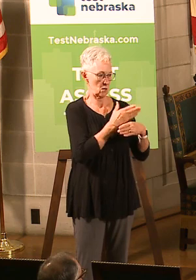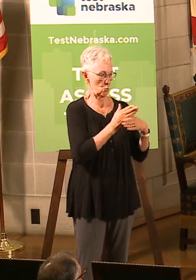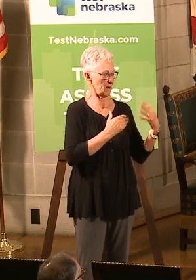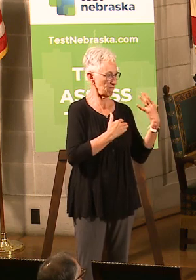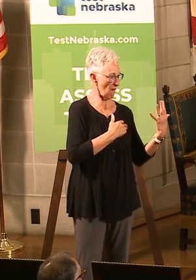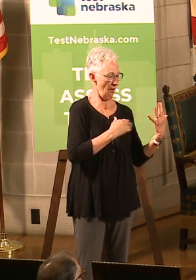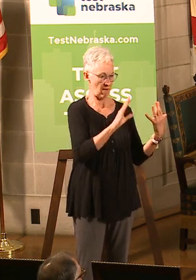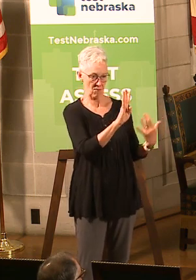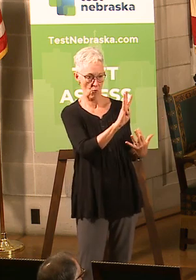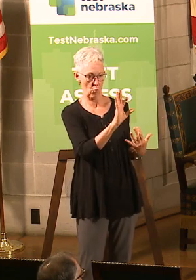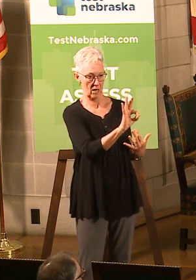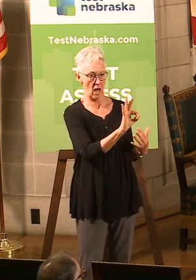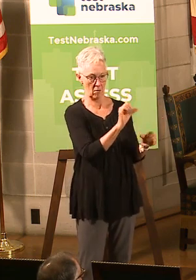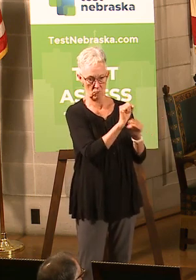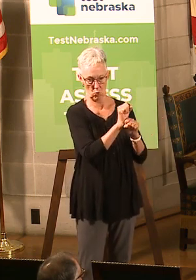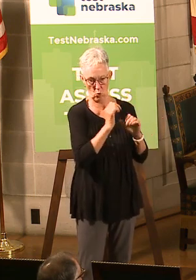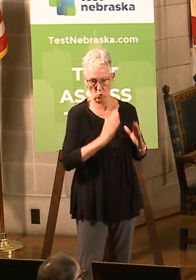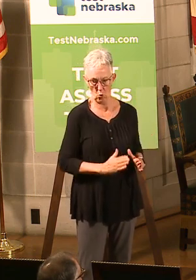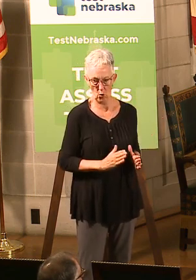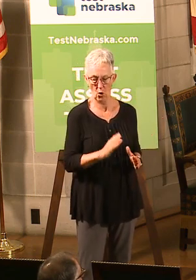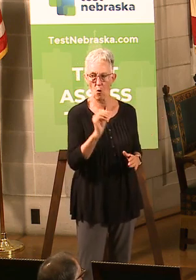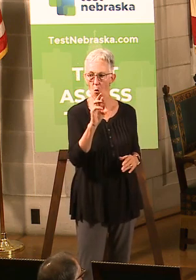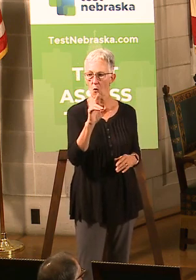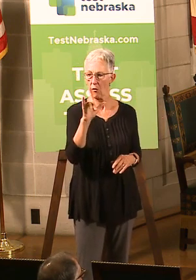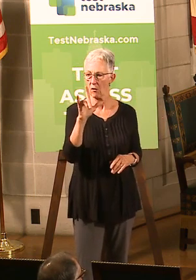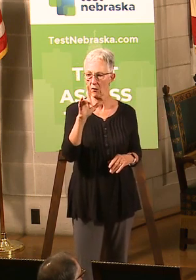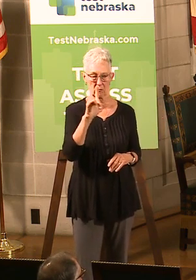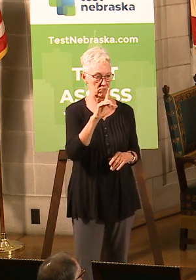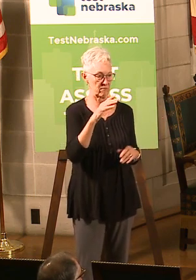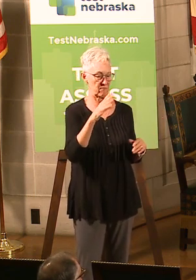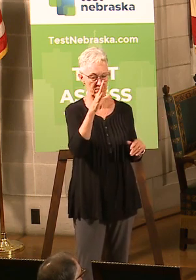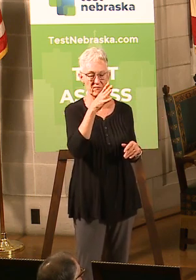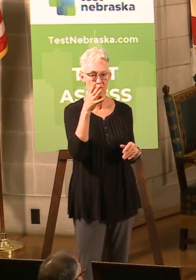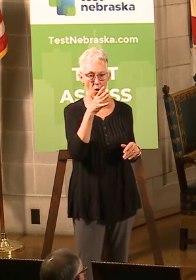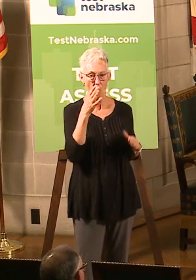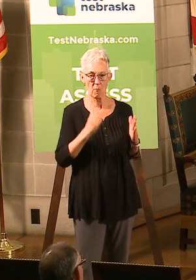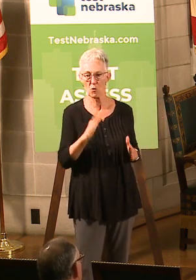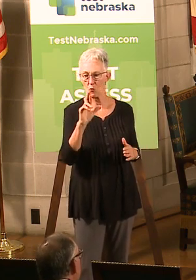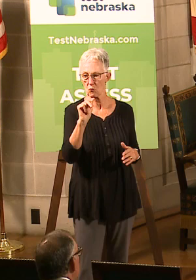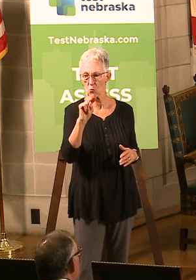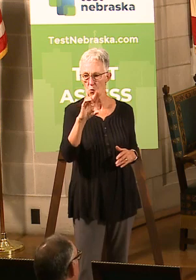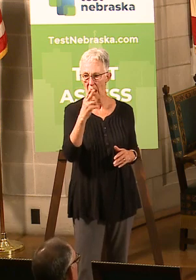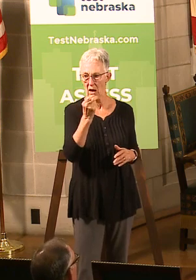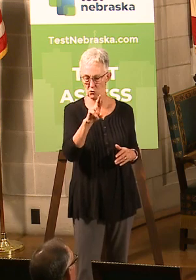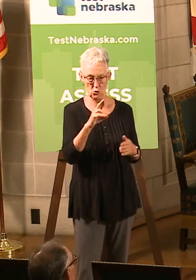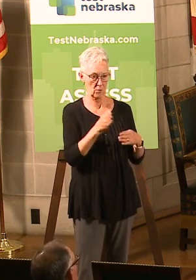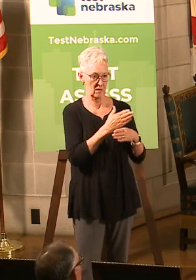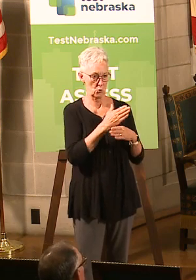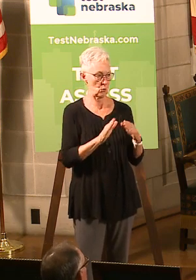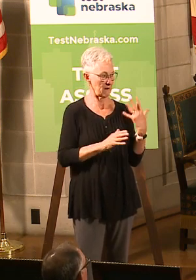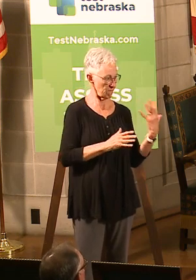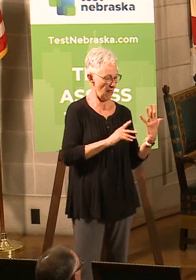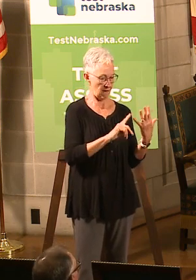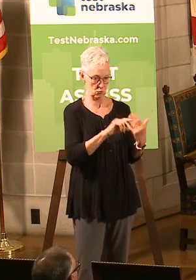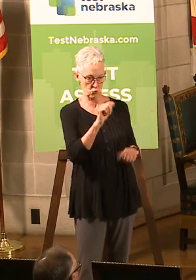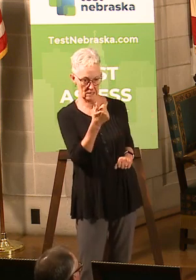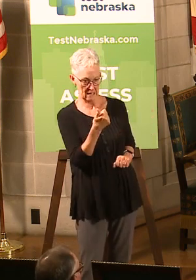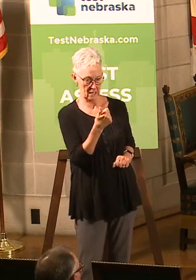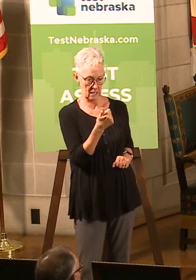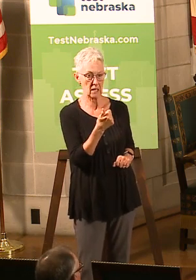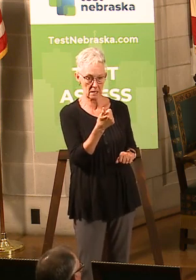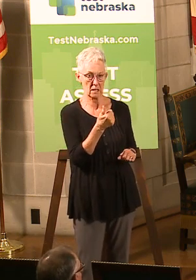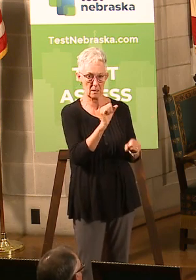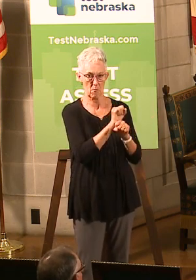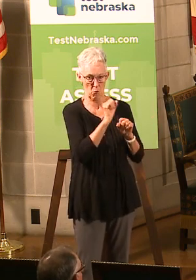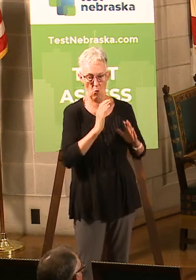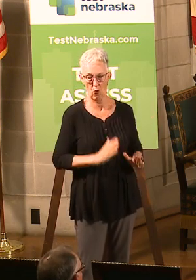or livestock producers between 1 and 10. And so we're going to have Director for Economic Development, Tony Goins, come up and talk about